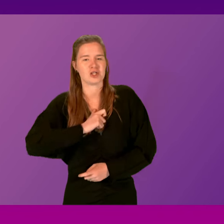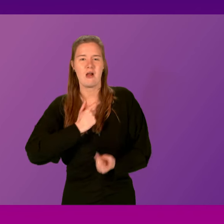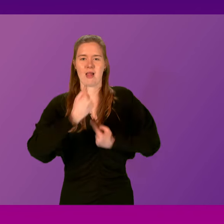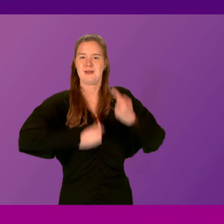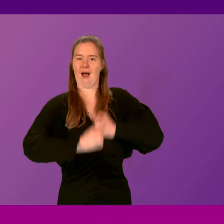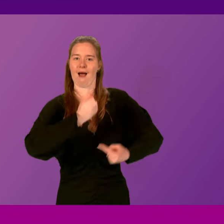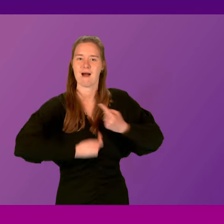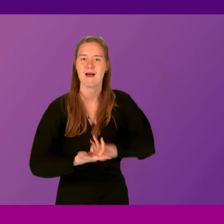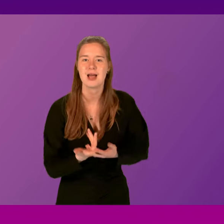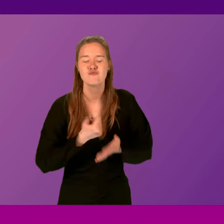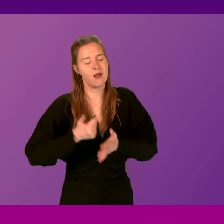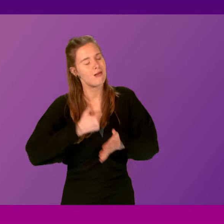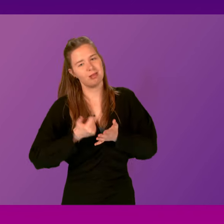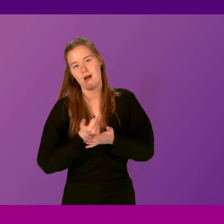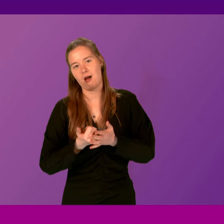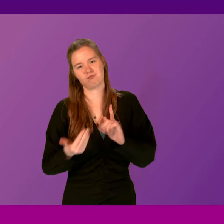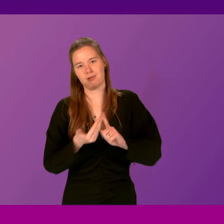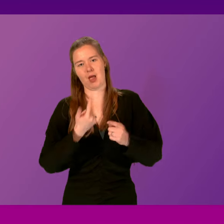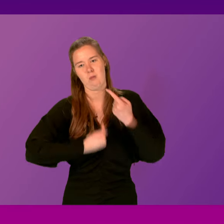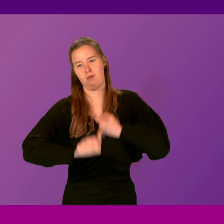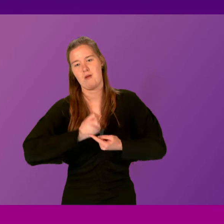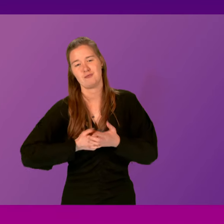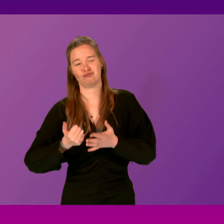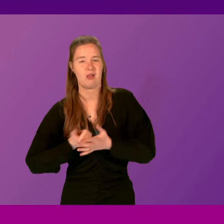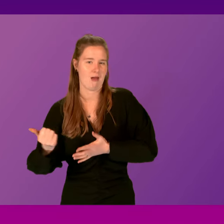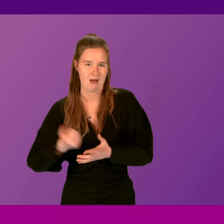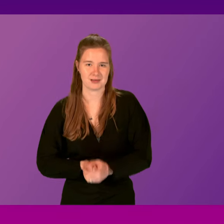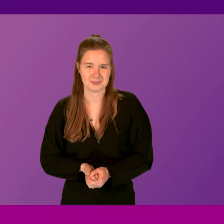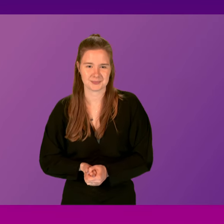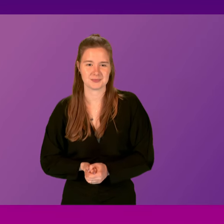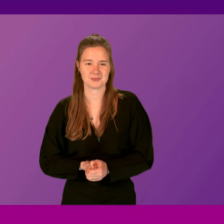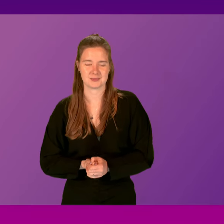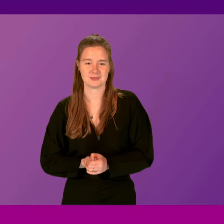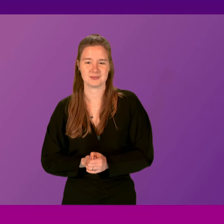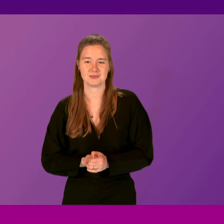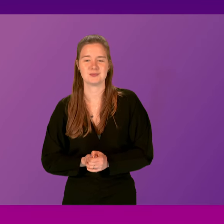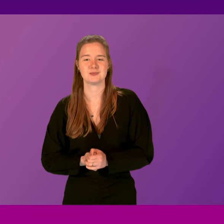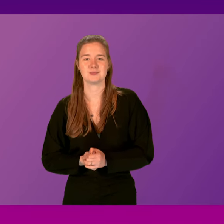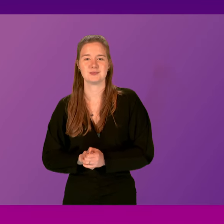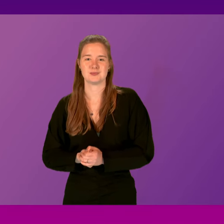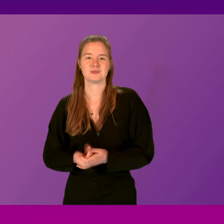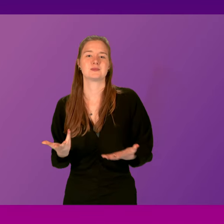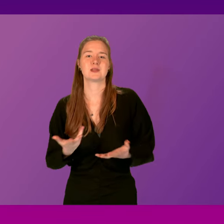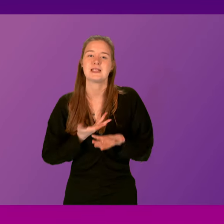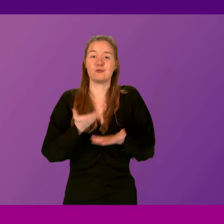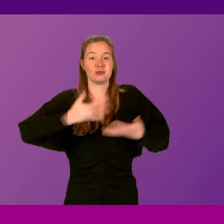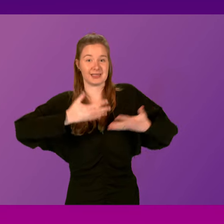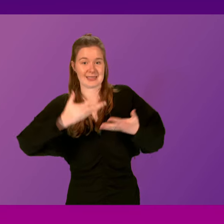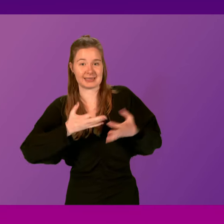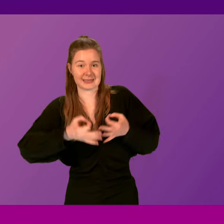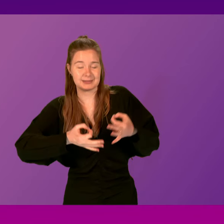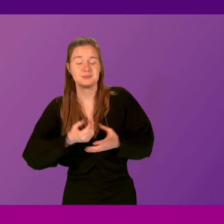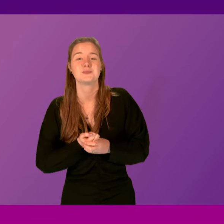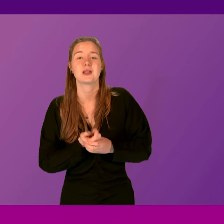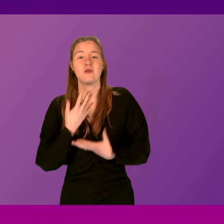is what he does regularly and very often. Let me give Anasarwar some of the statistics, of course. In the budget